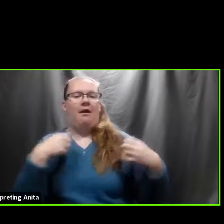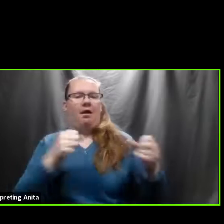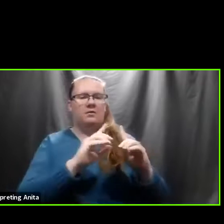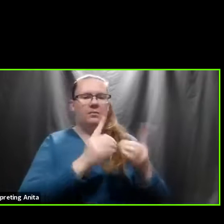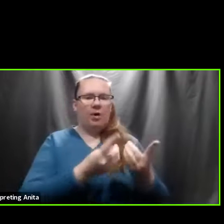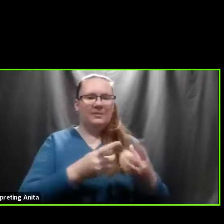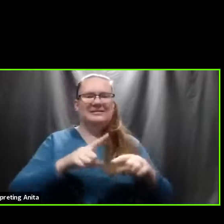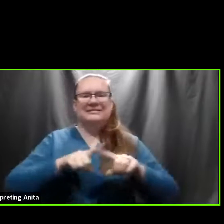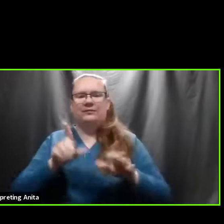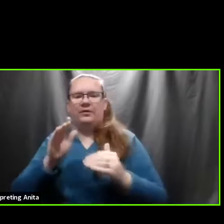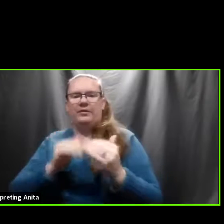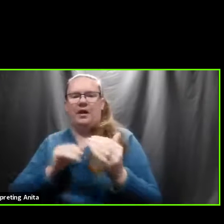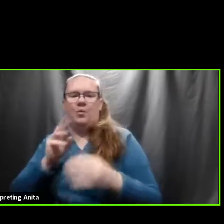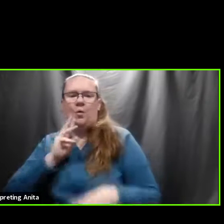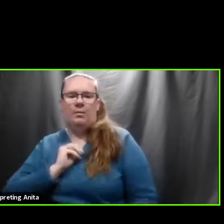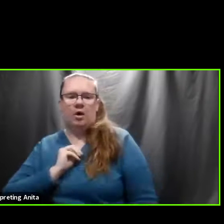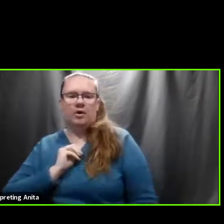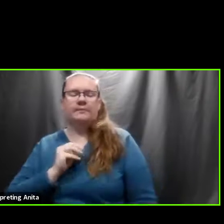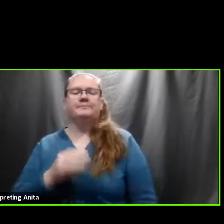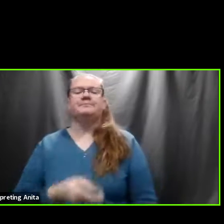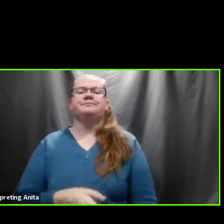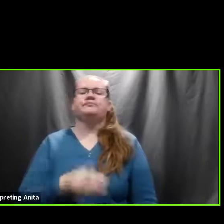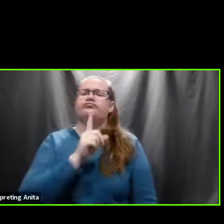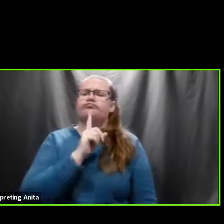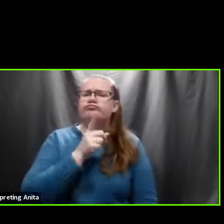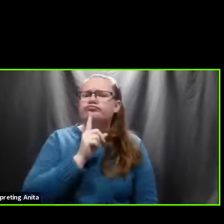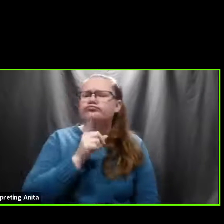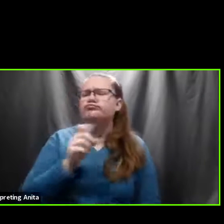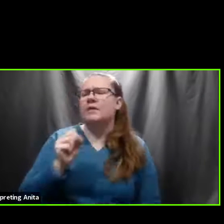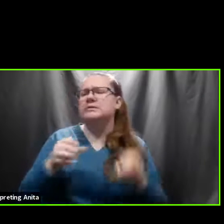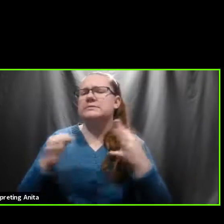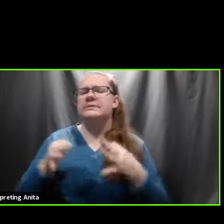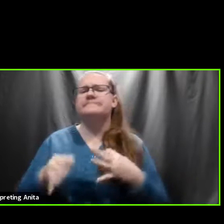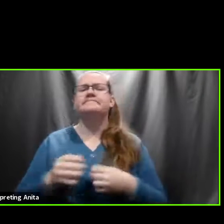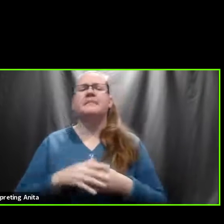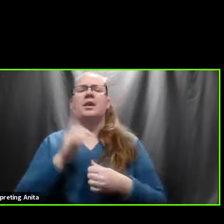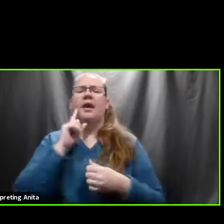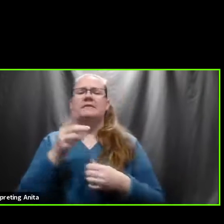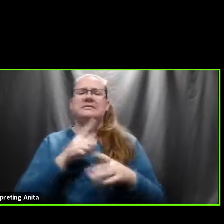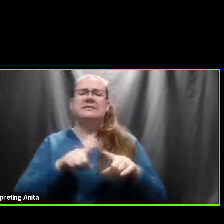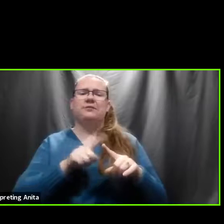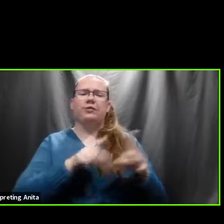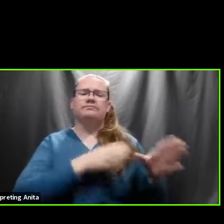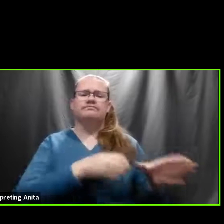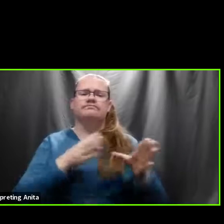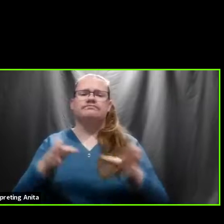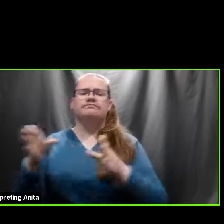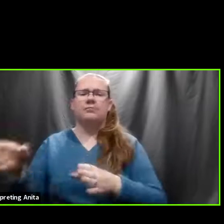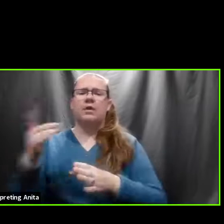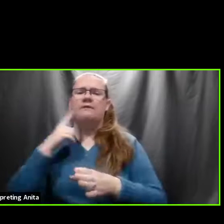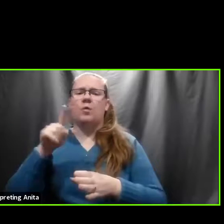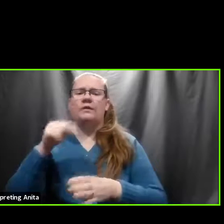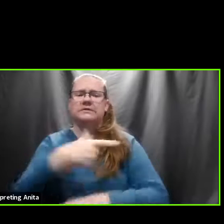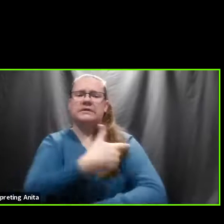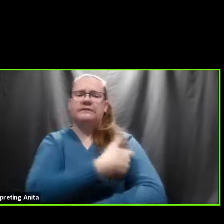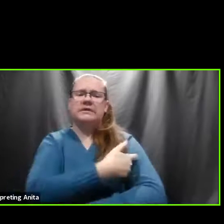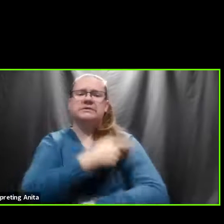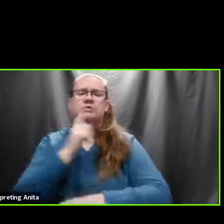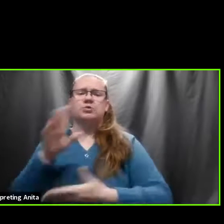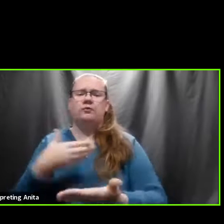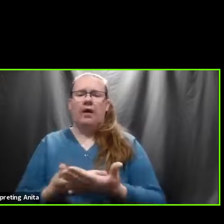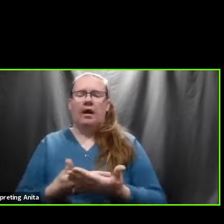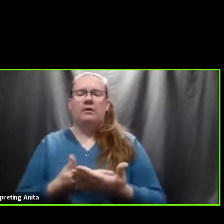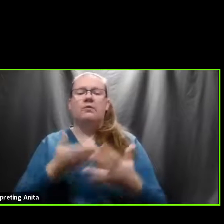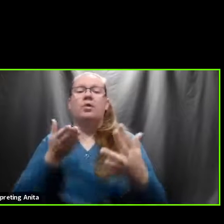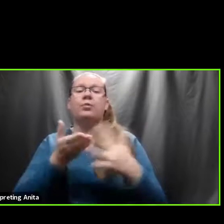Walmart. Sure. You know, again, the, there's a couple of different pathways for the vaccine to come into our communities. One is to the Howard